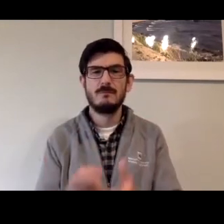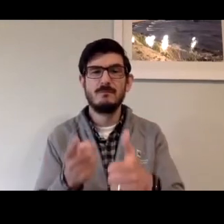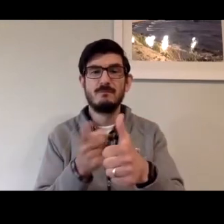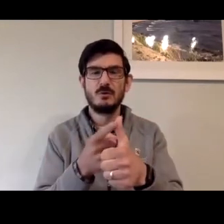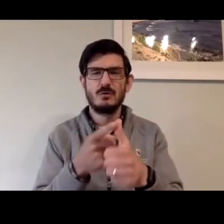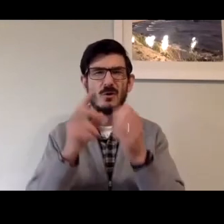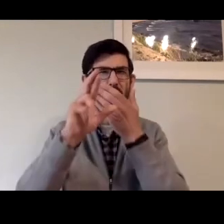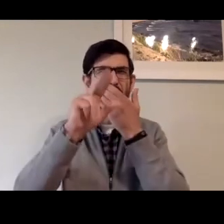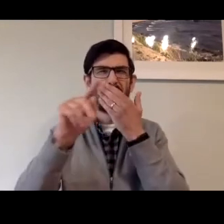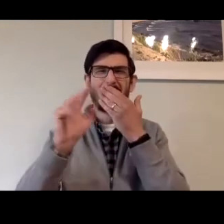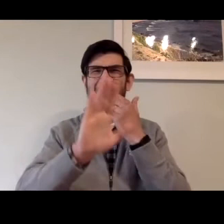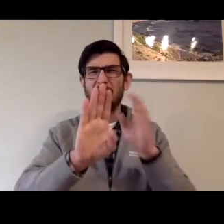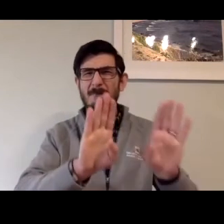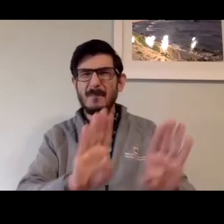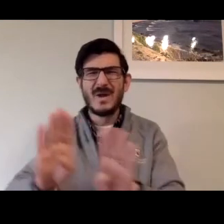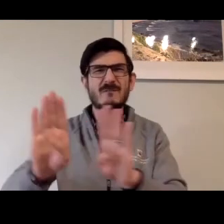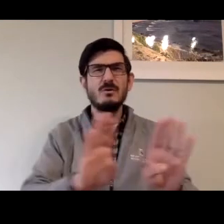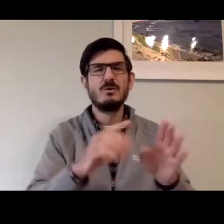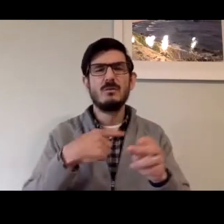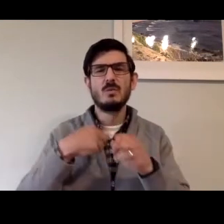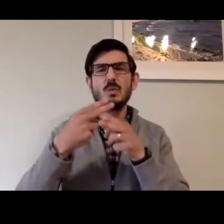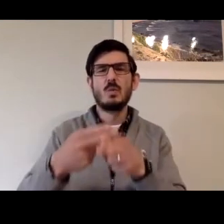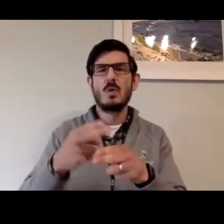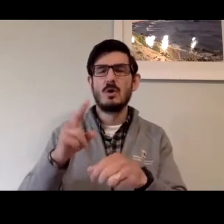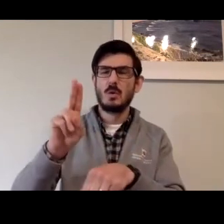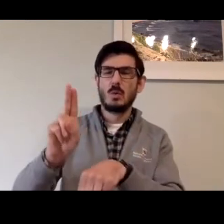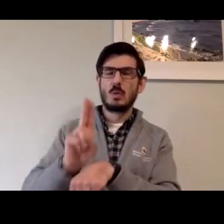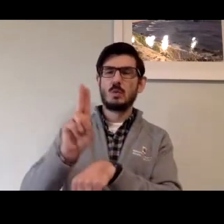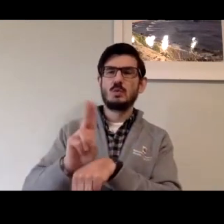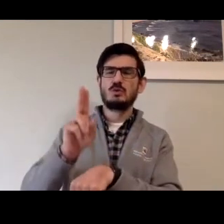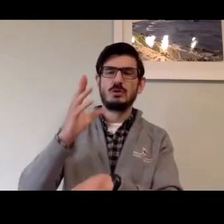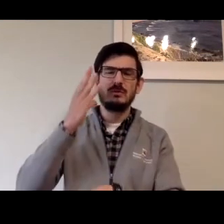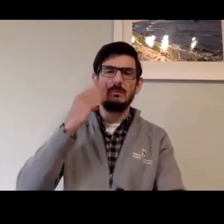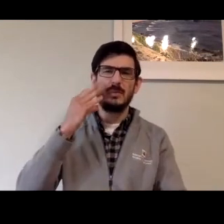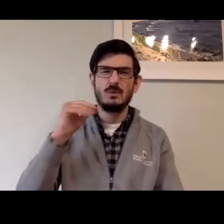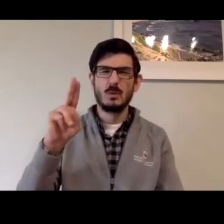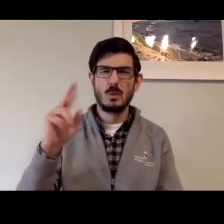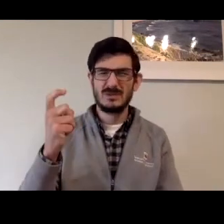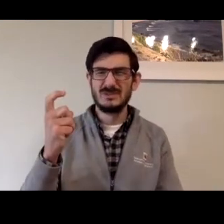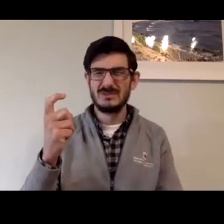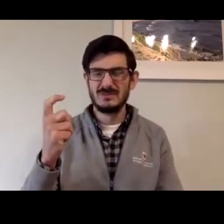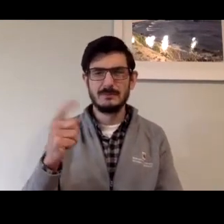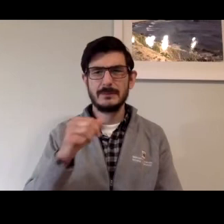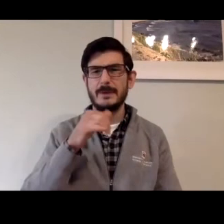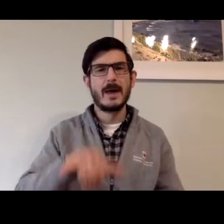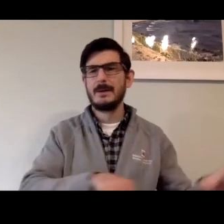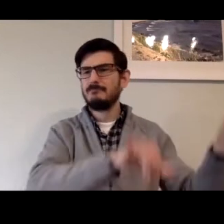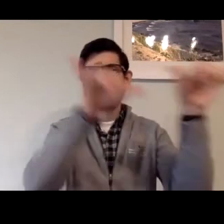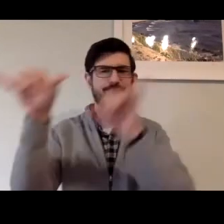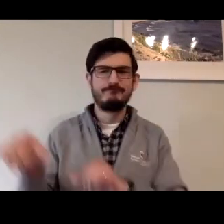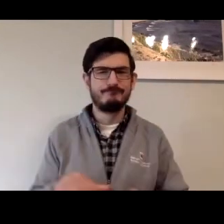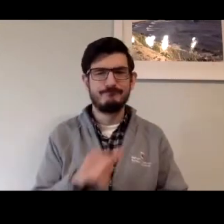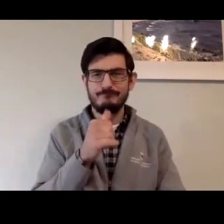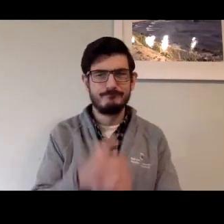Two things we noticed from the onset. The first is that the behavior of RTT, which we call the user